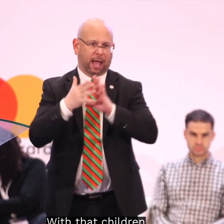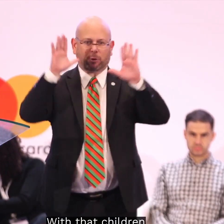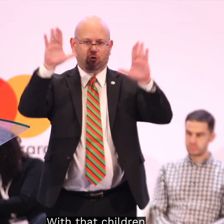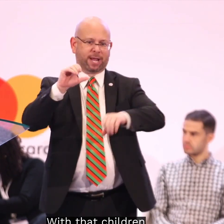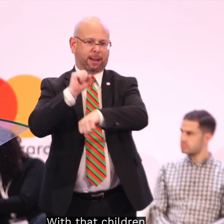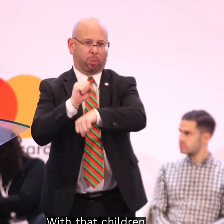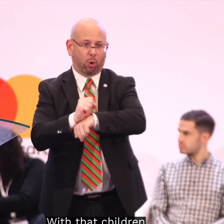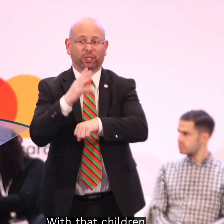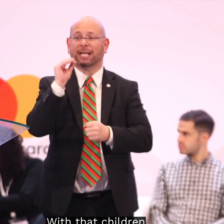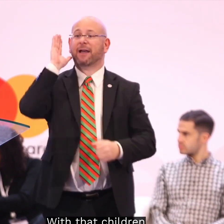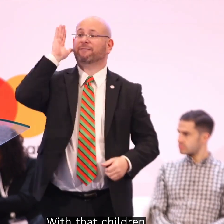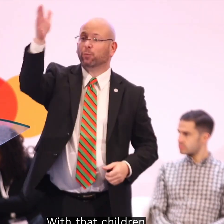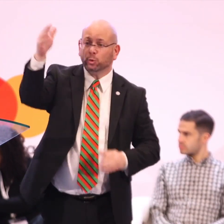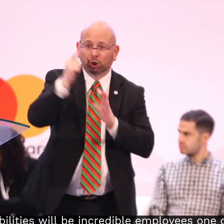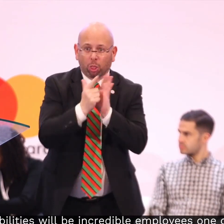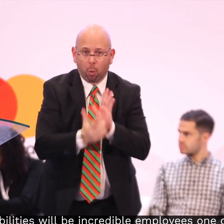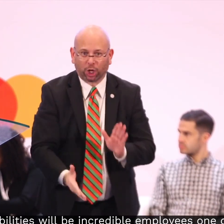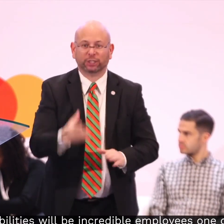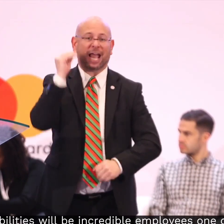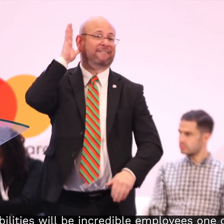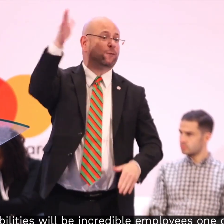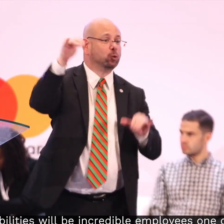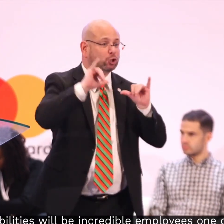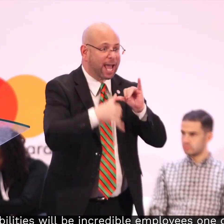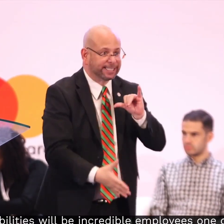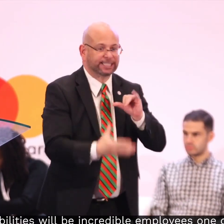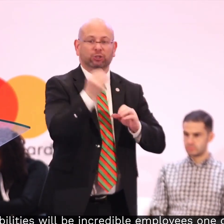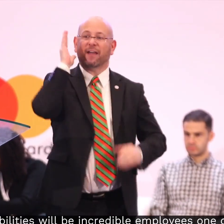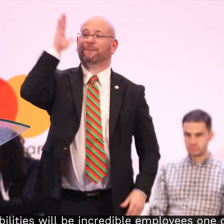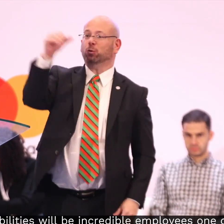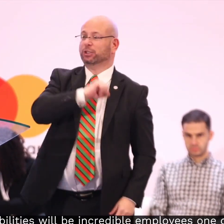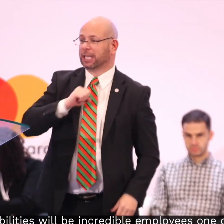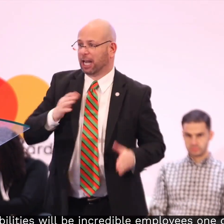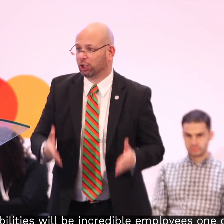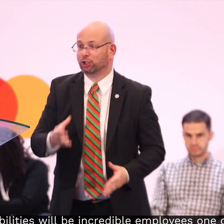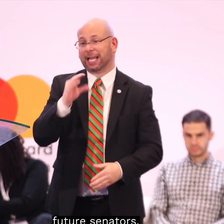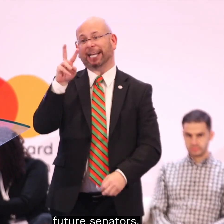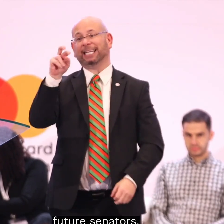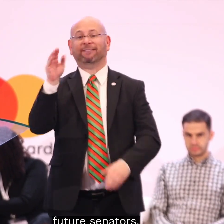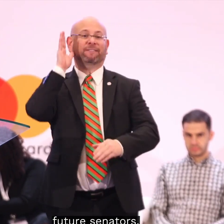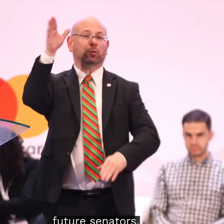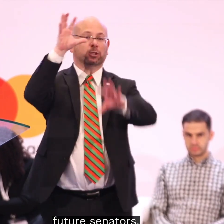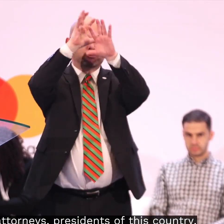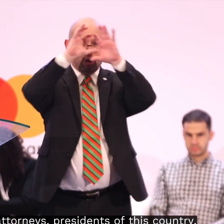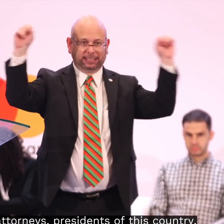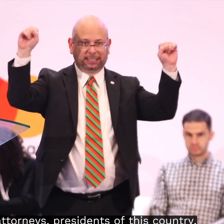With that, children with disabilities will be incredible employees one day. Future senators, attorneys,